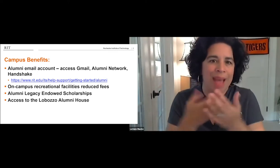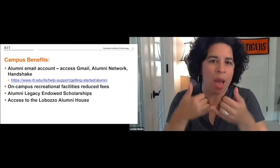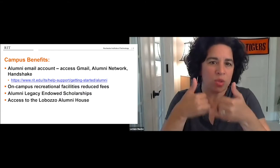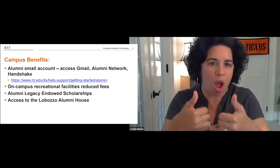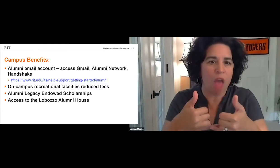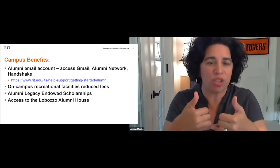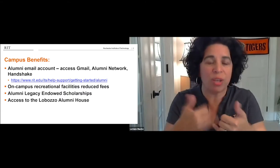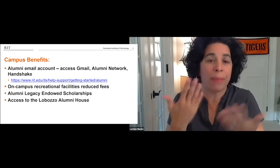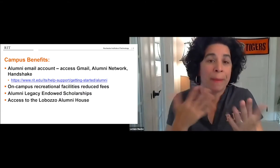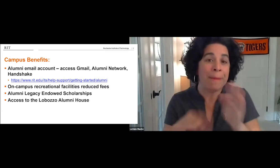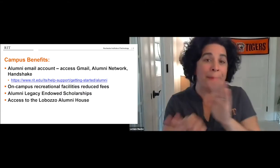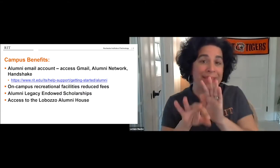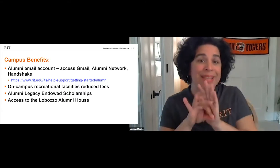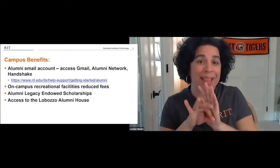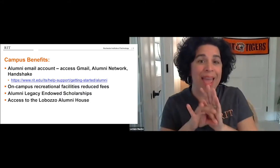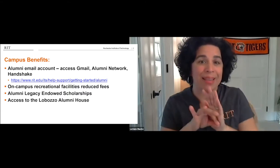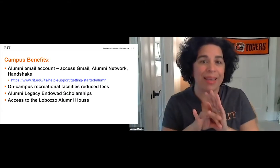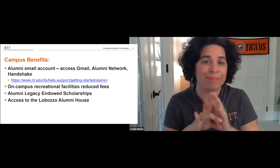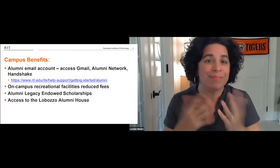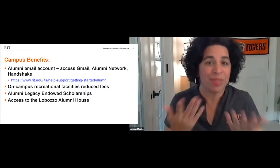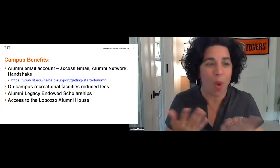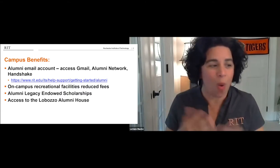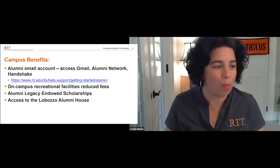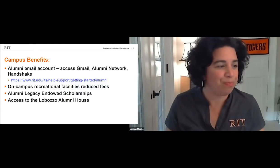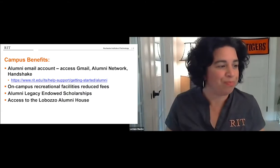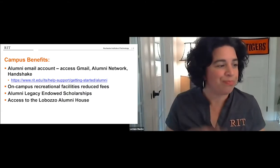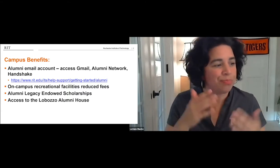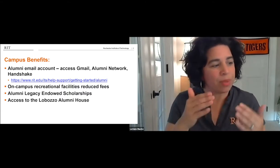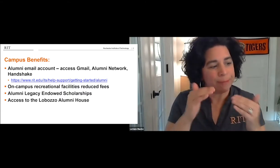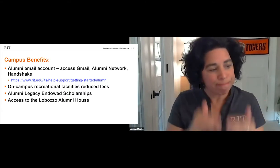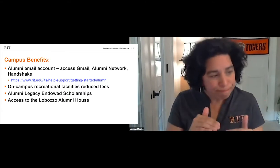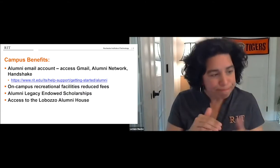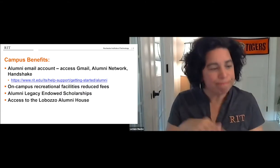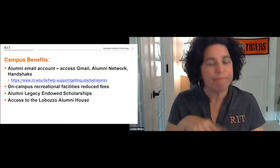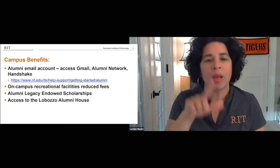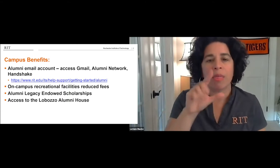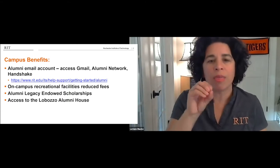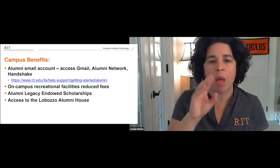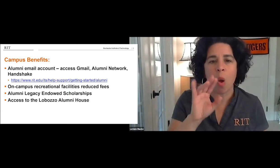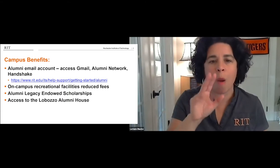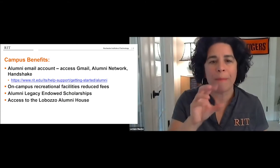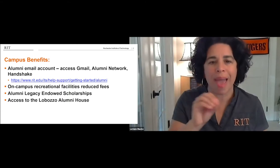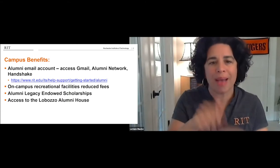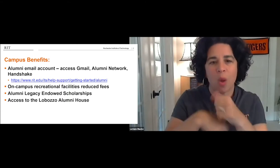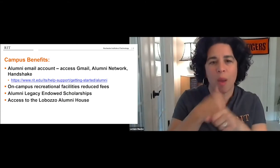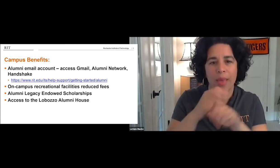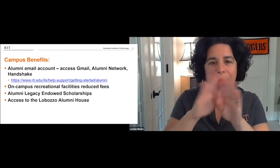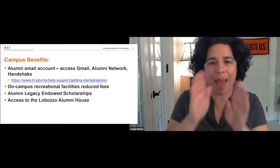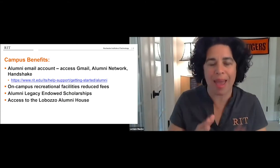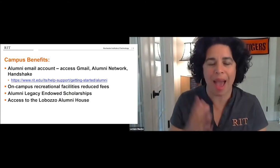apply for the legacy endowed scholarship. And your child might be selected for that. And the last bullet